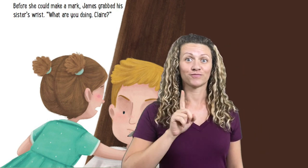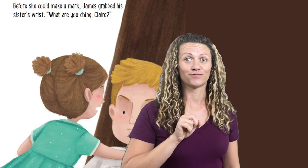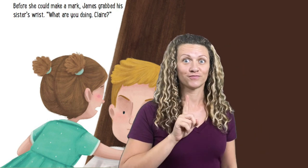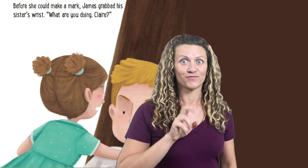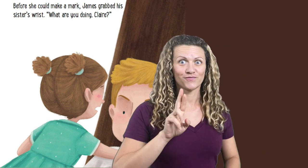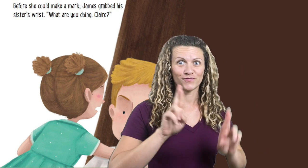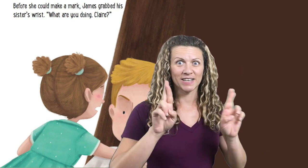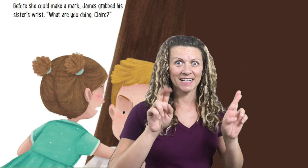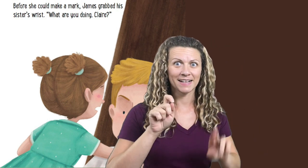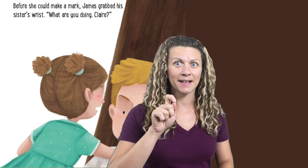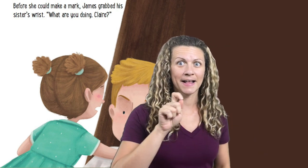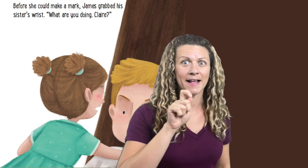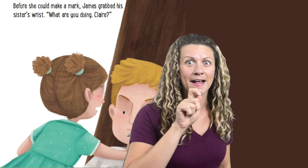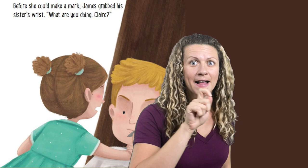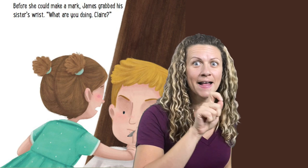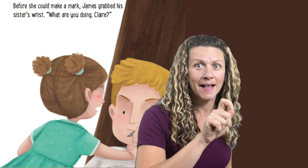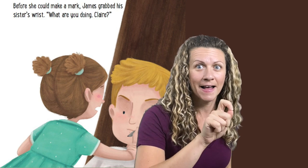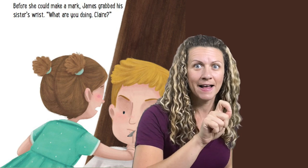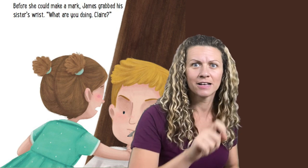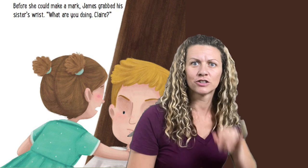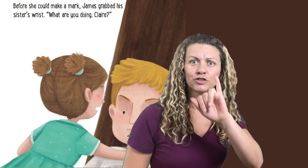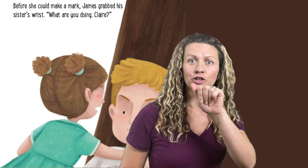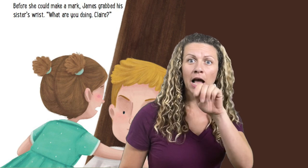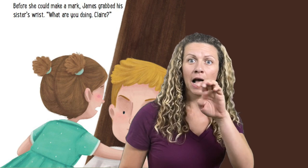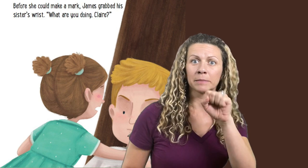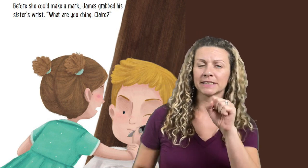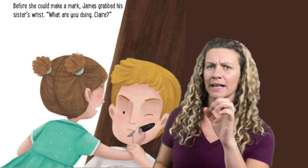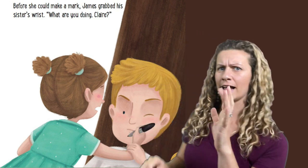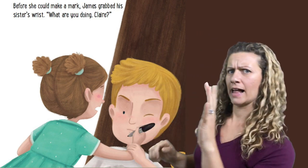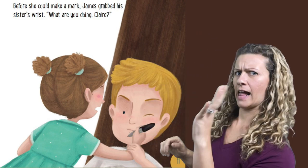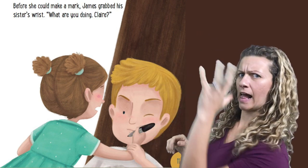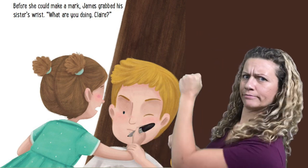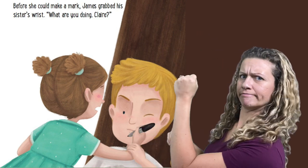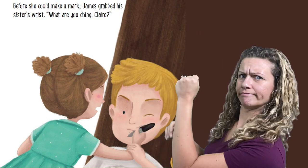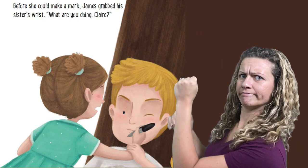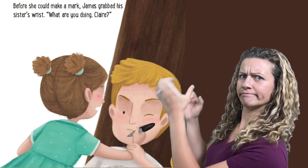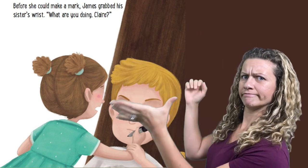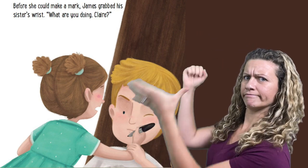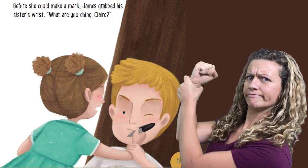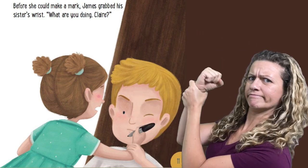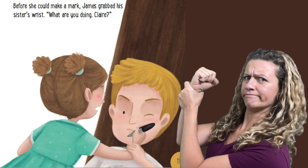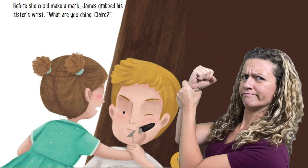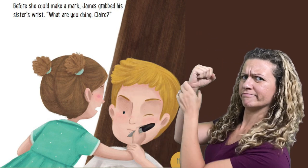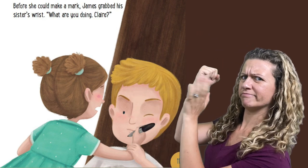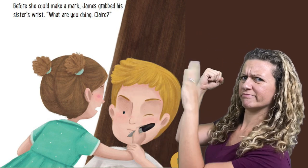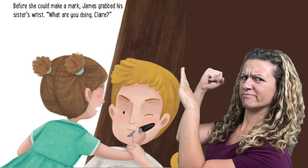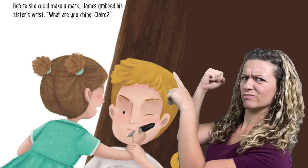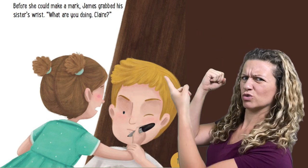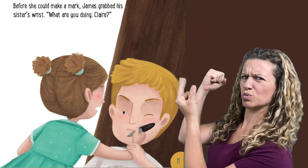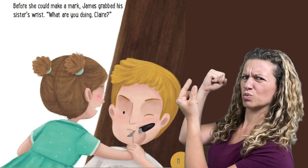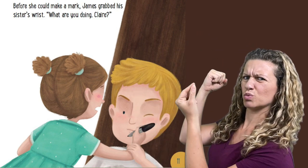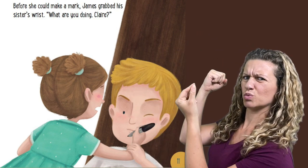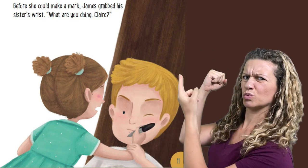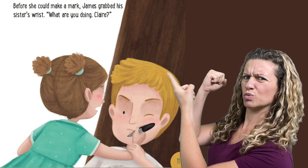Before she could make a mark, James grabbed his sister's wrist. What are you doing, Claire?